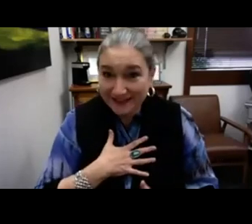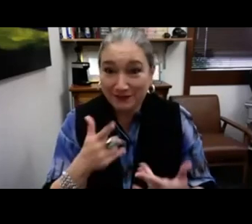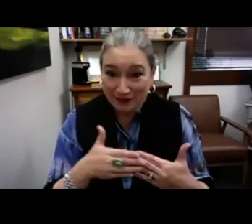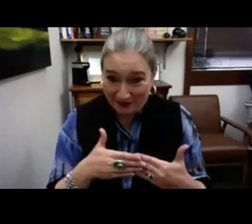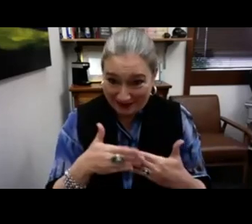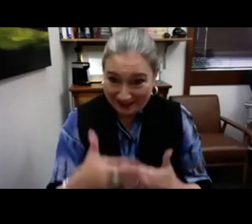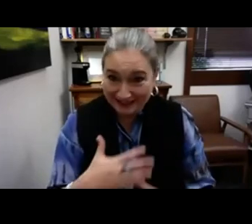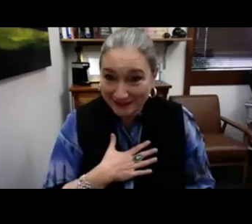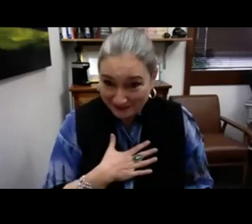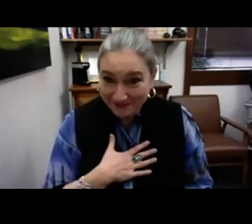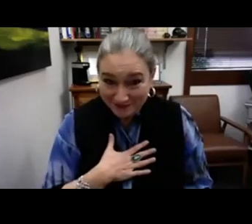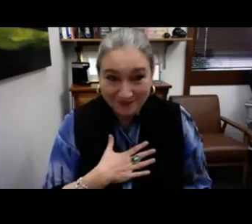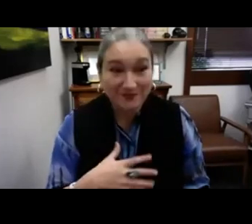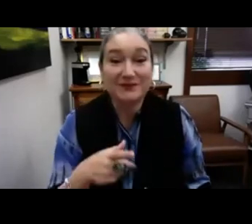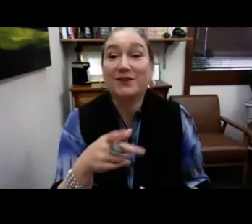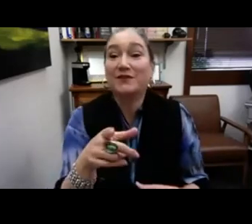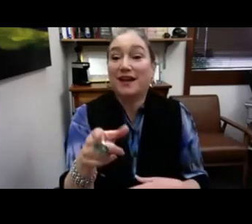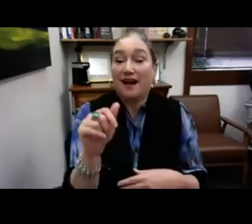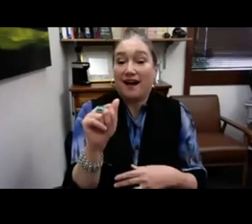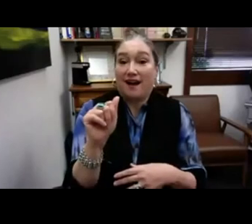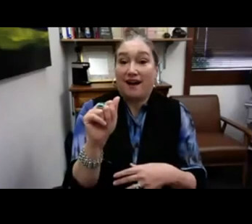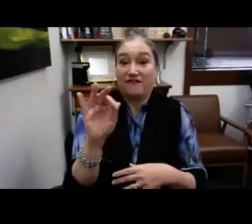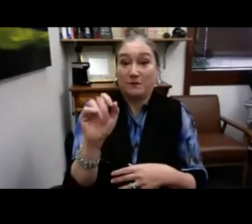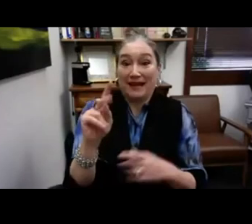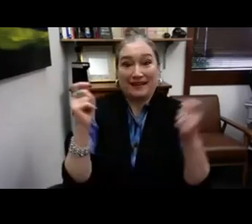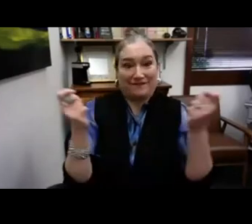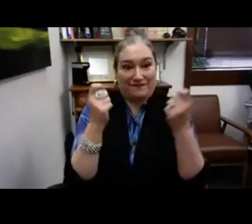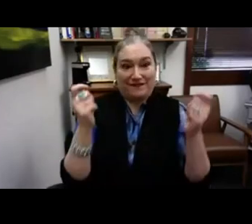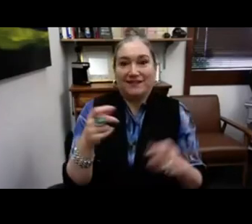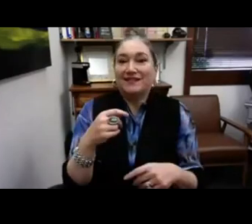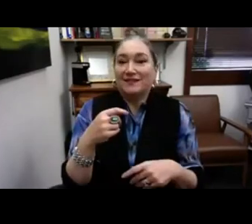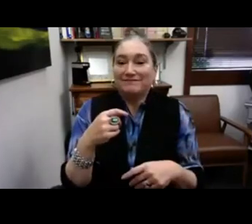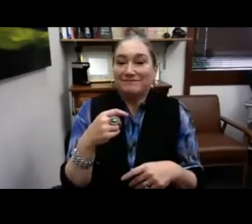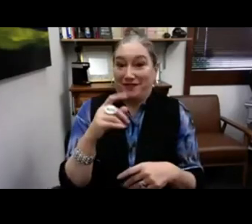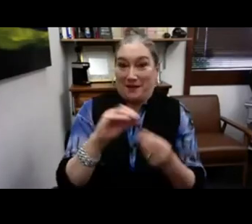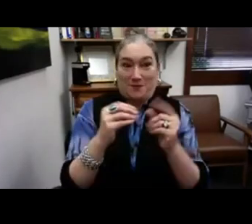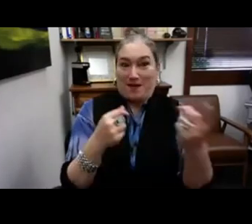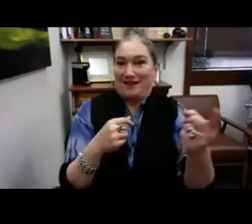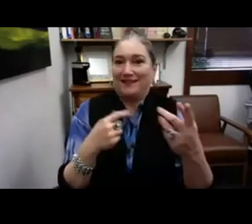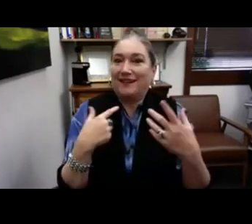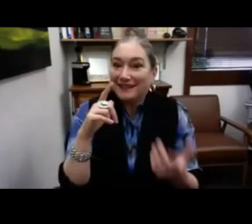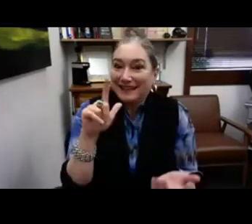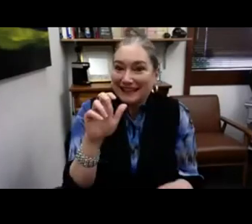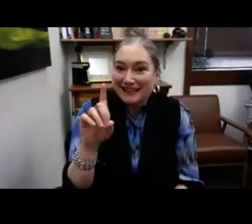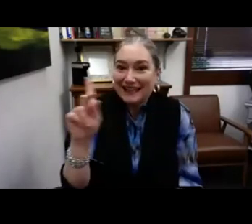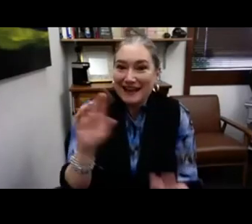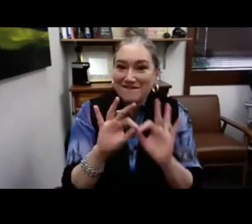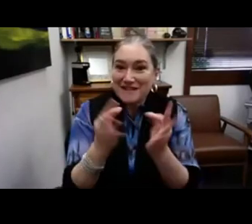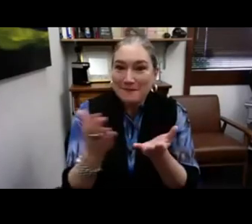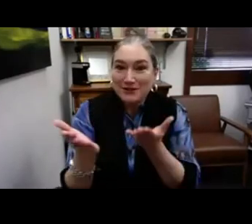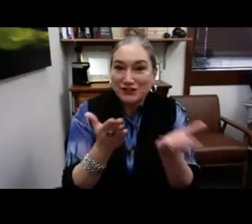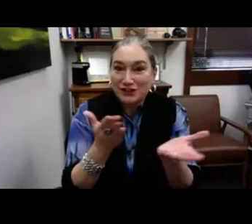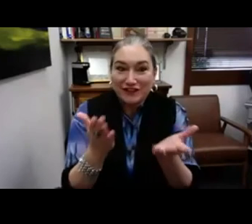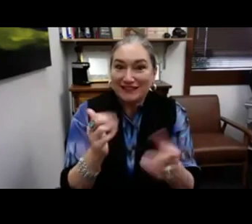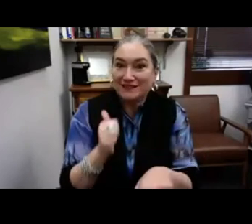So I just want to take a moment, please everybody take a deep breath. Take a moment to take care of yourself. This should be more on a positive note.